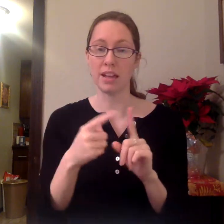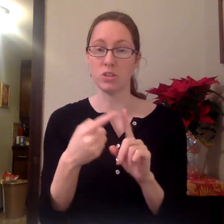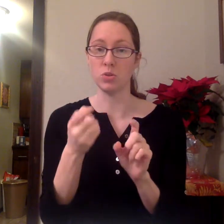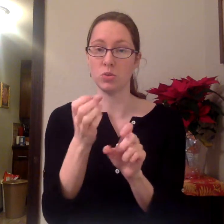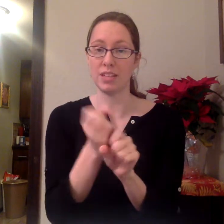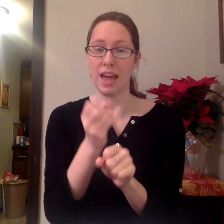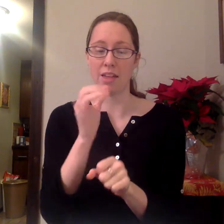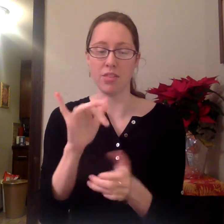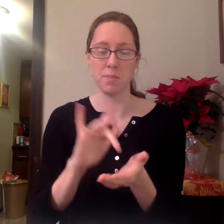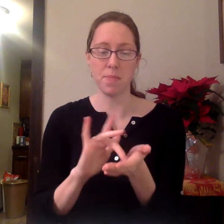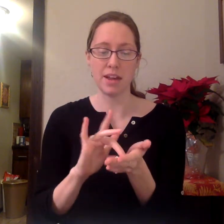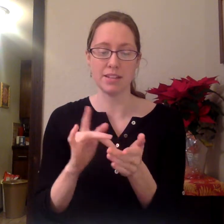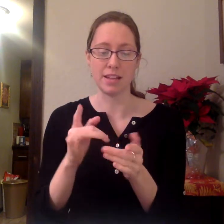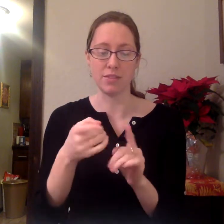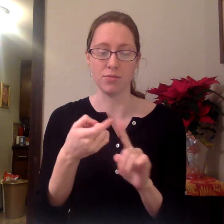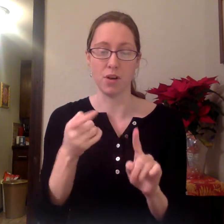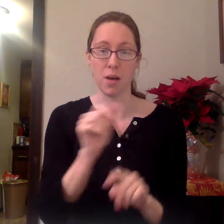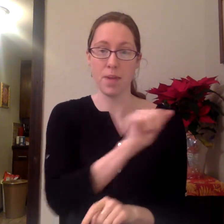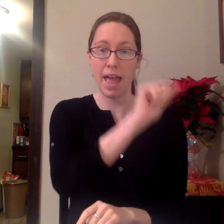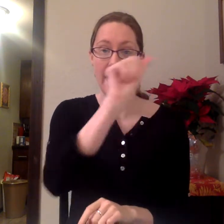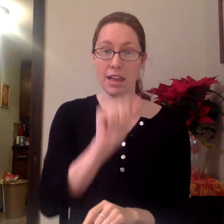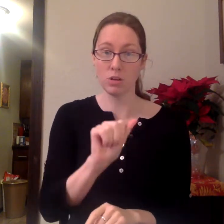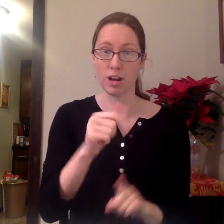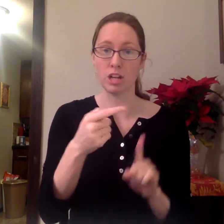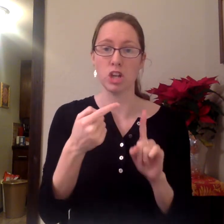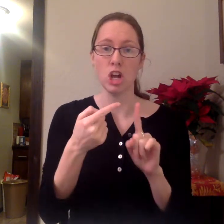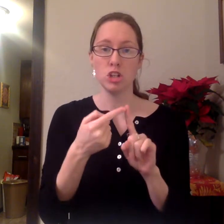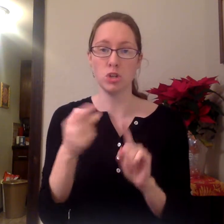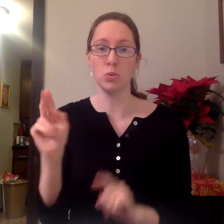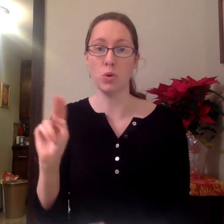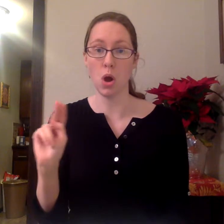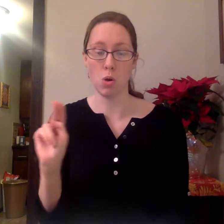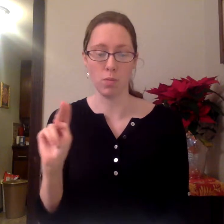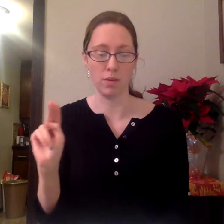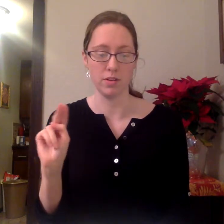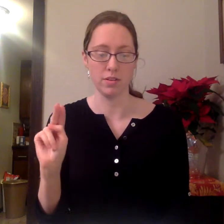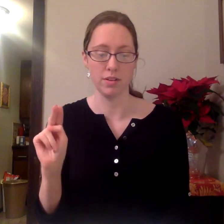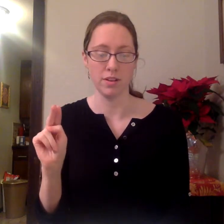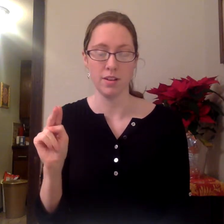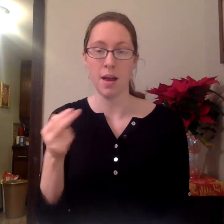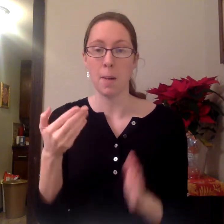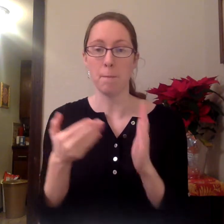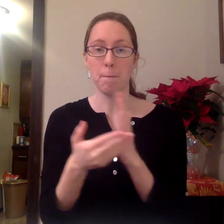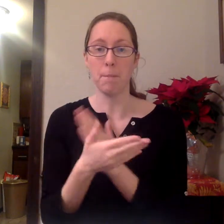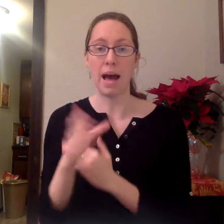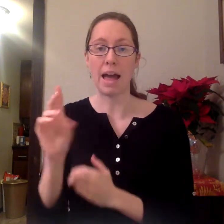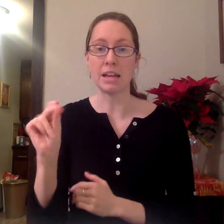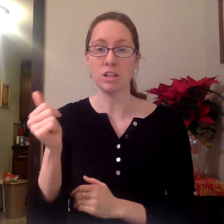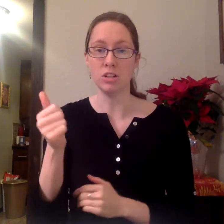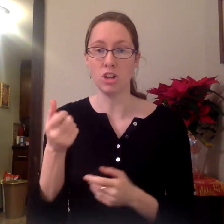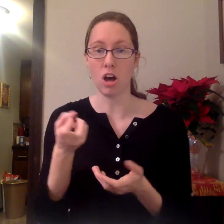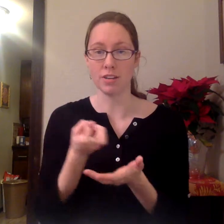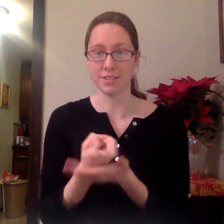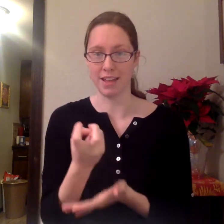to get the medicine from Anchorage to Gnome, by dog sled.